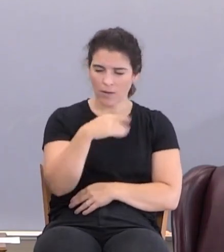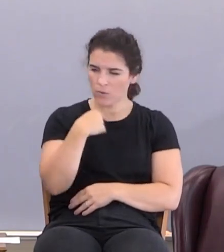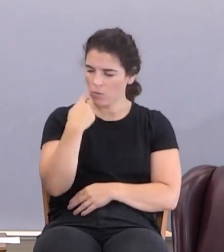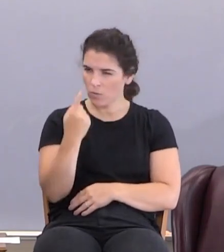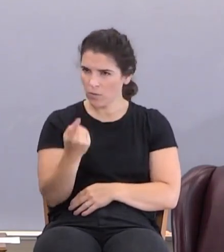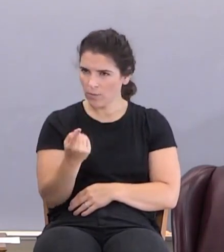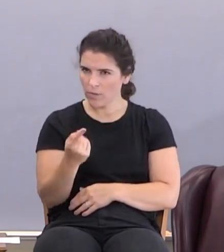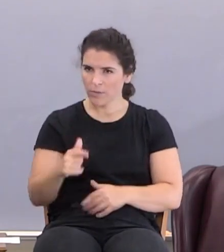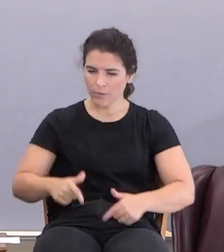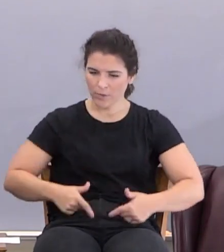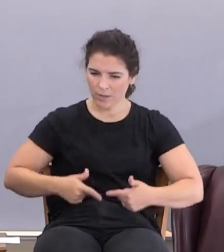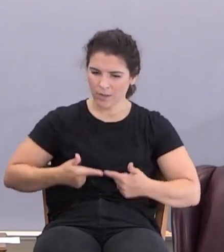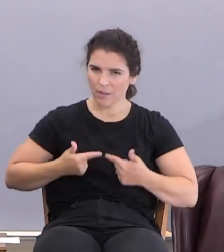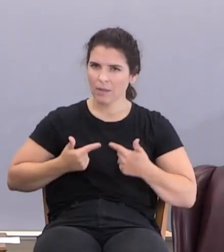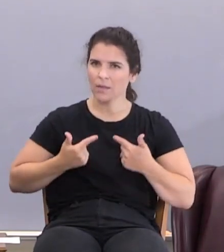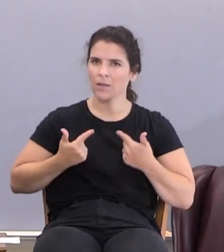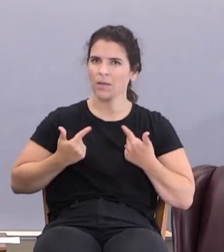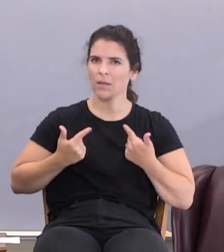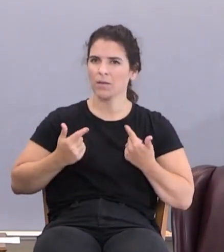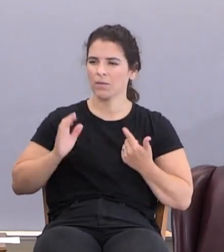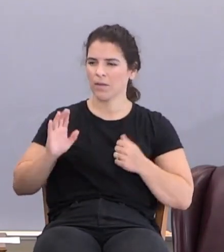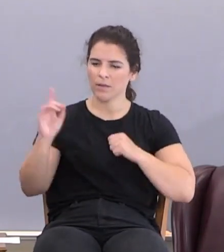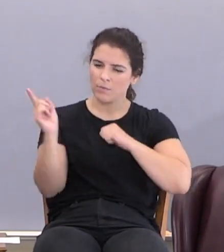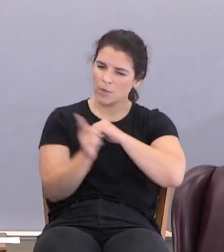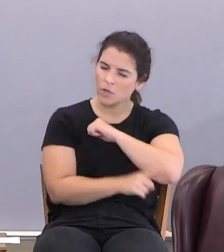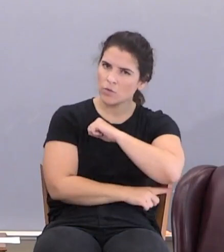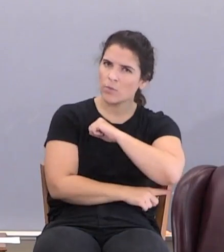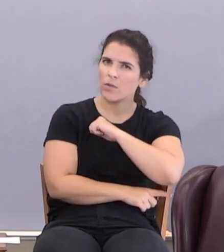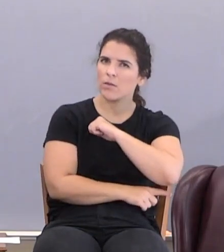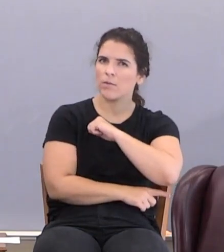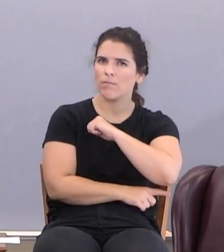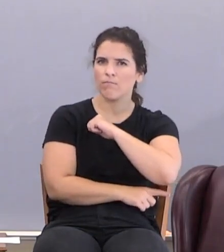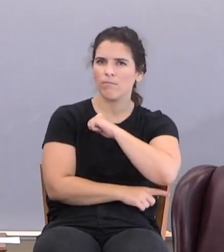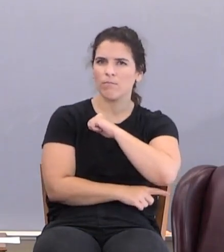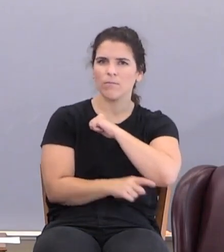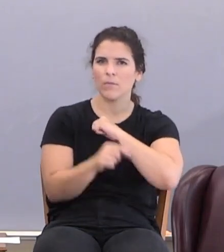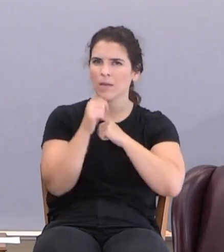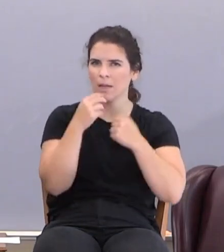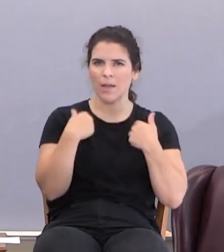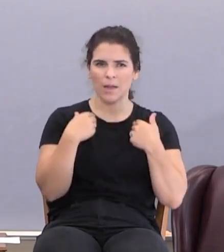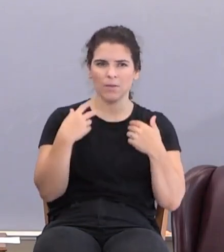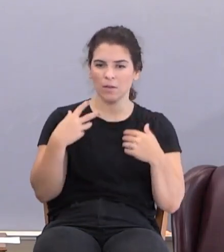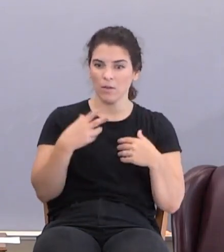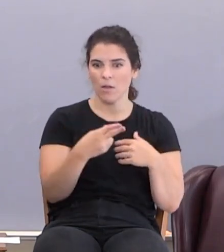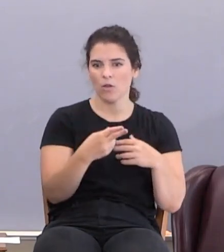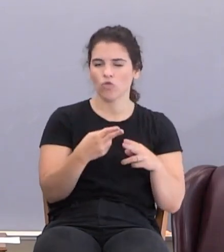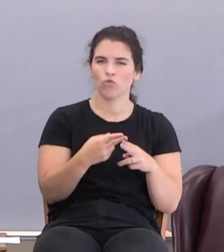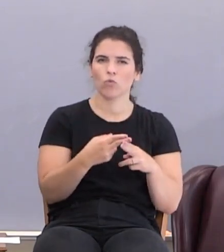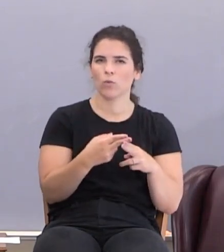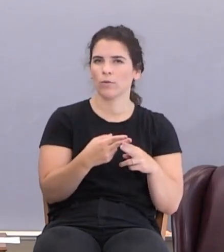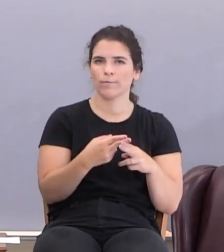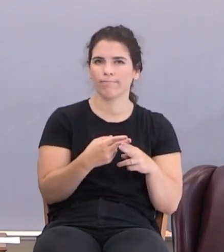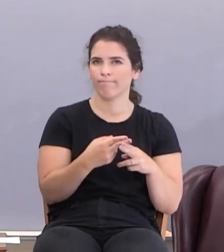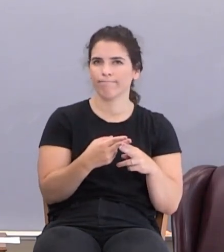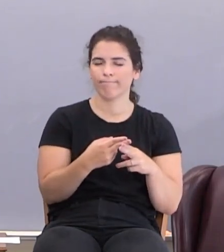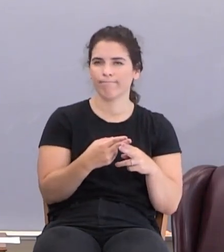he's to live out the sentence, not have it cut short.